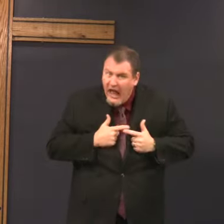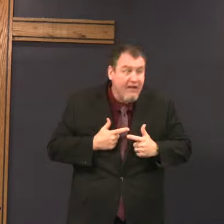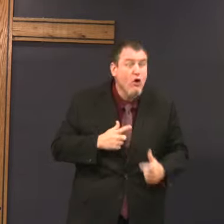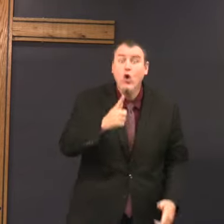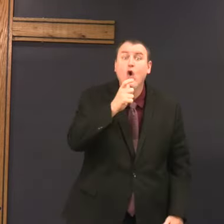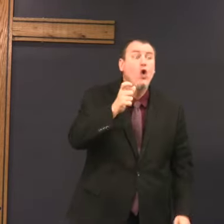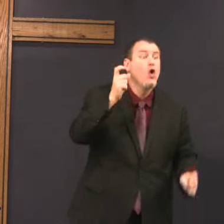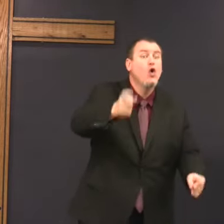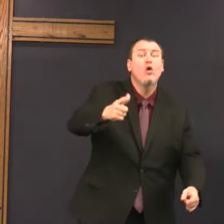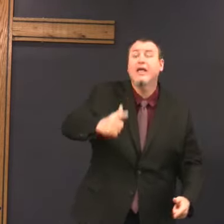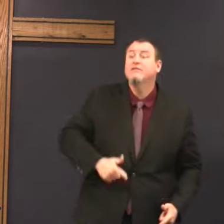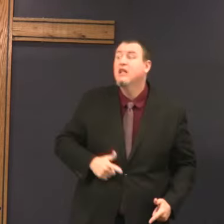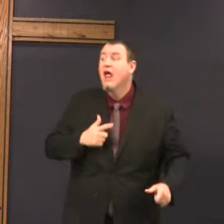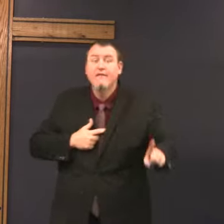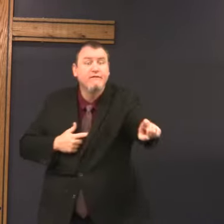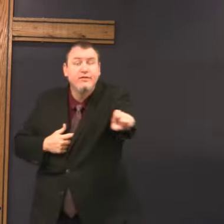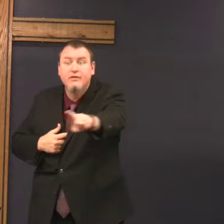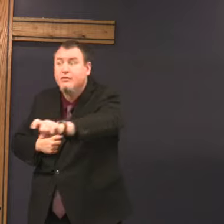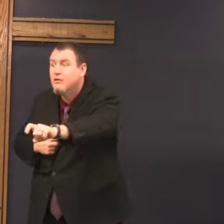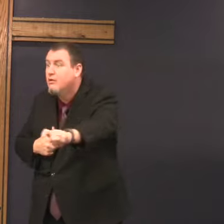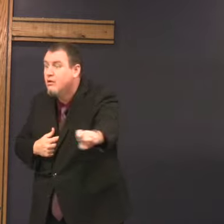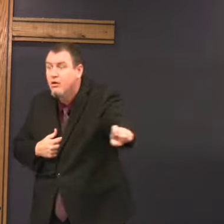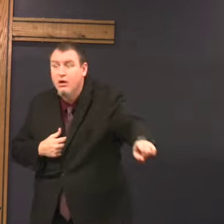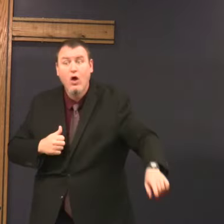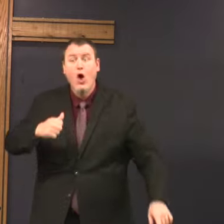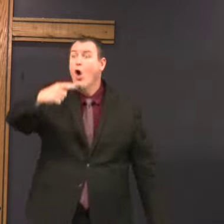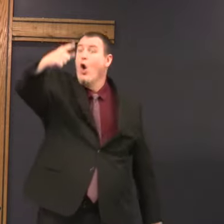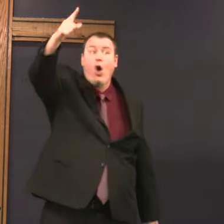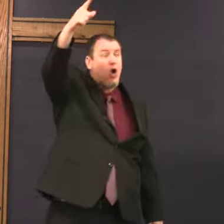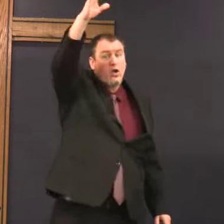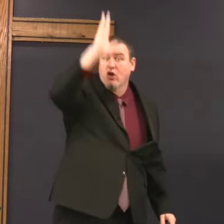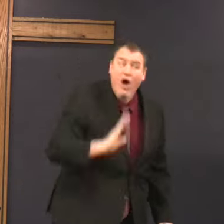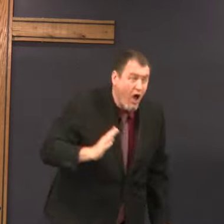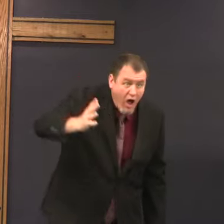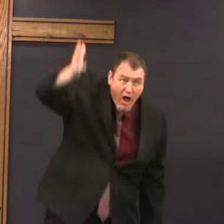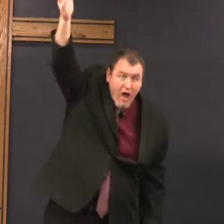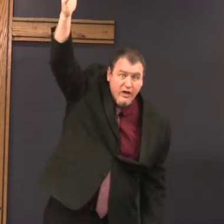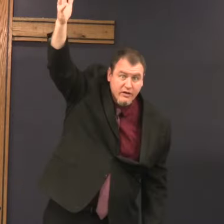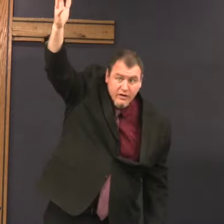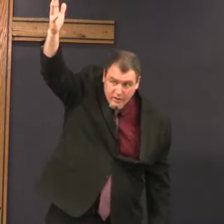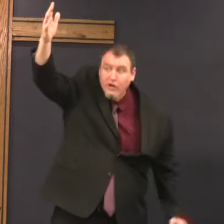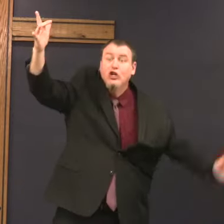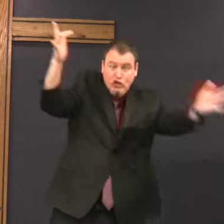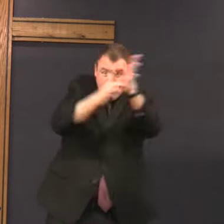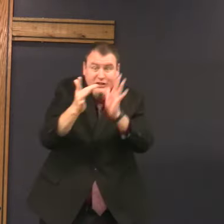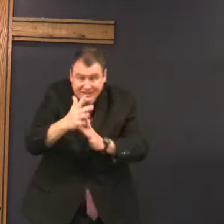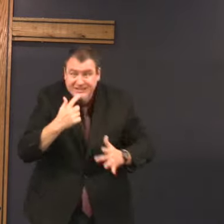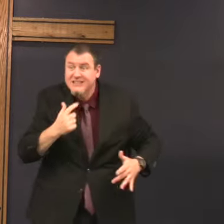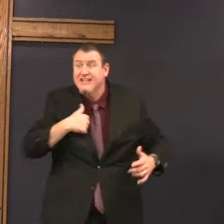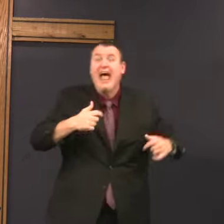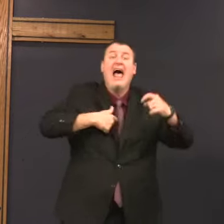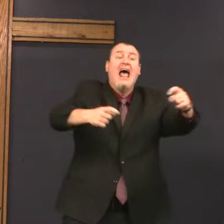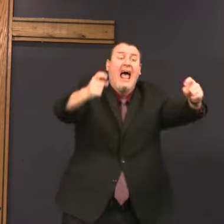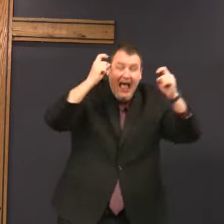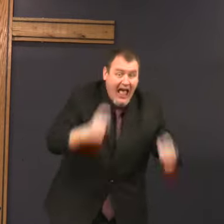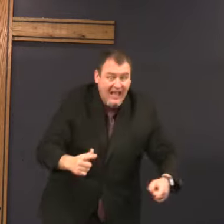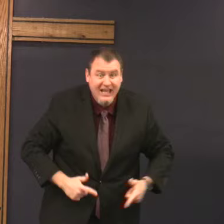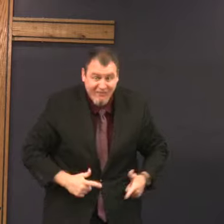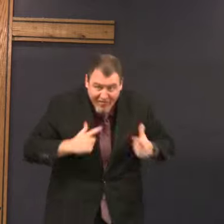I give life. Who gives life? Only God. Jesus says, I